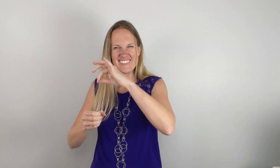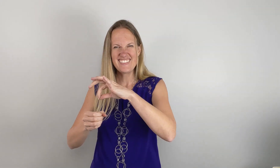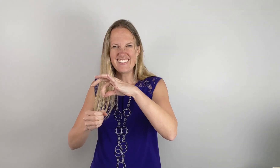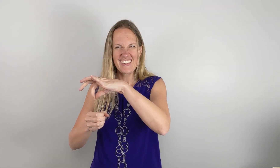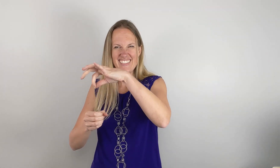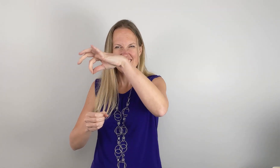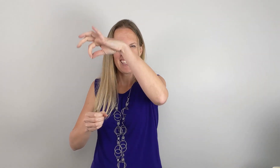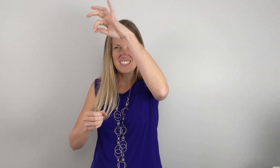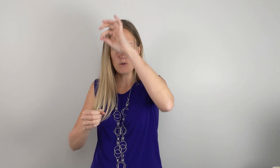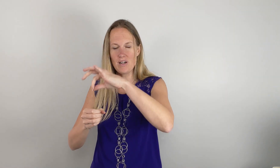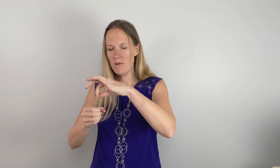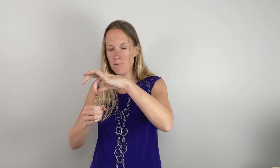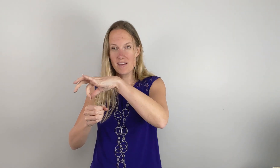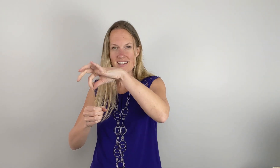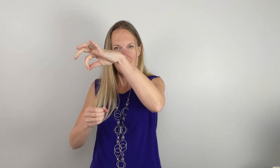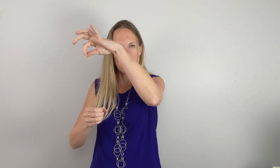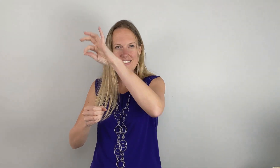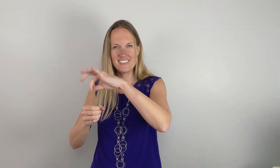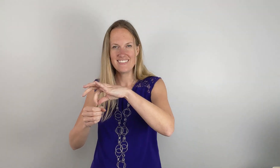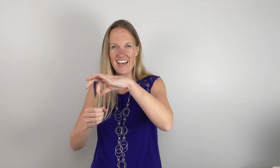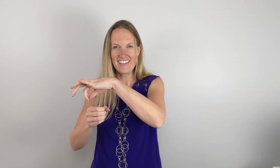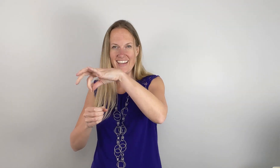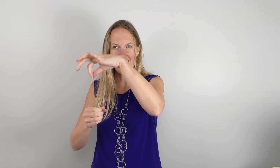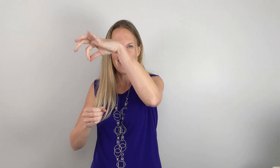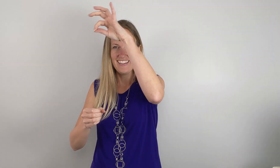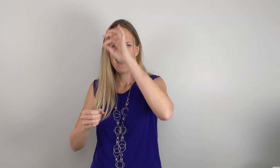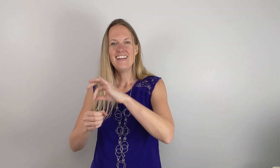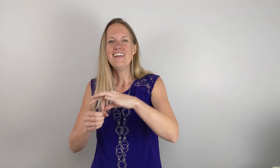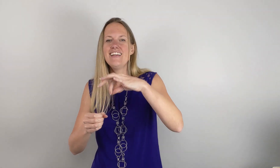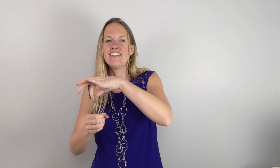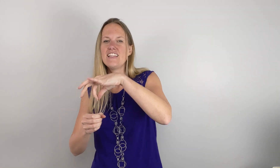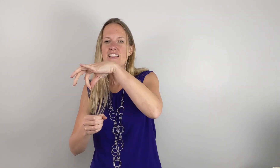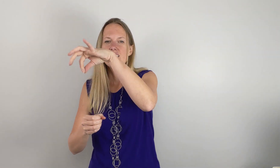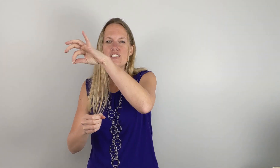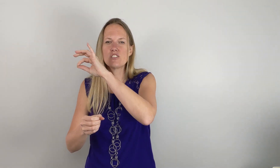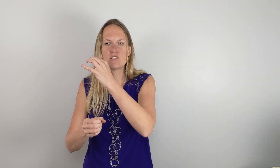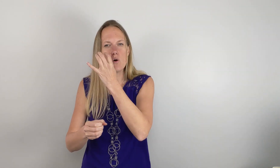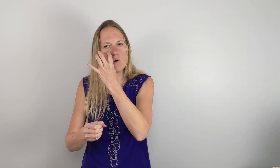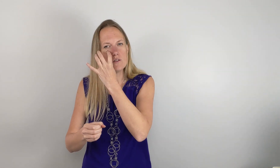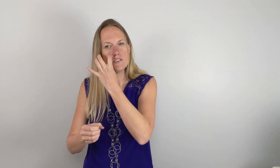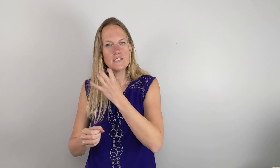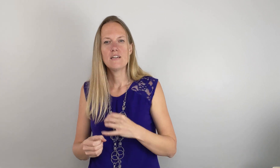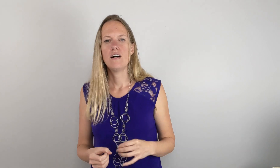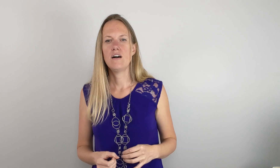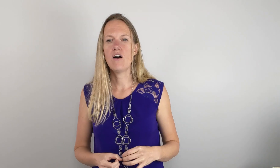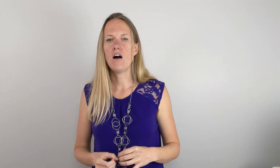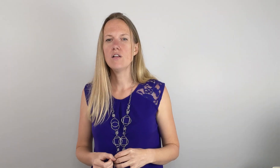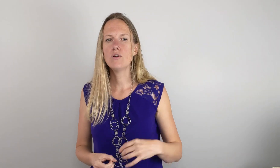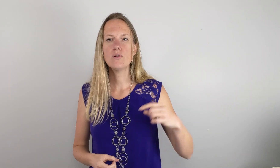can kind of see that smoke come up. Imagine doing that. Okay. The souls of all who'd